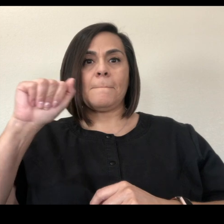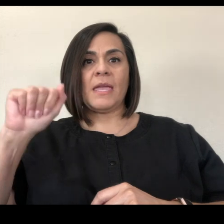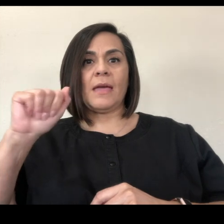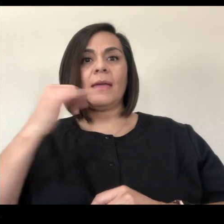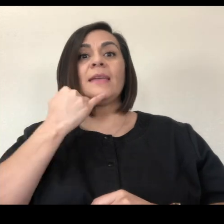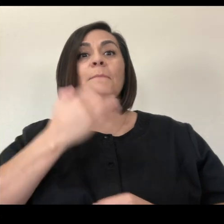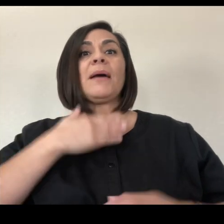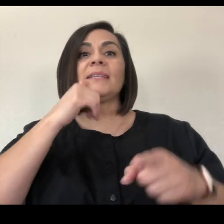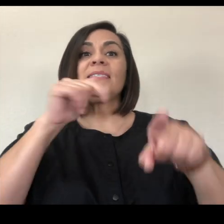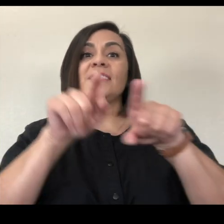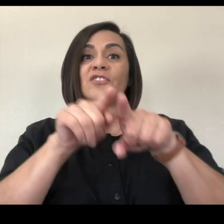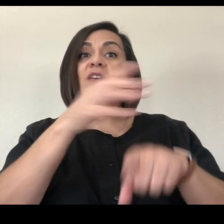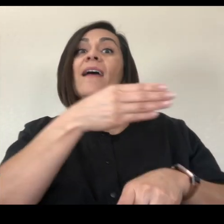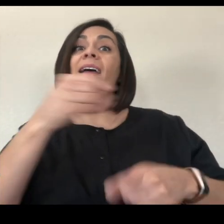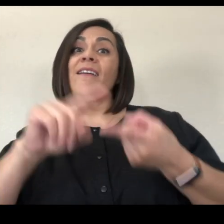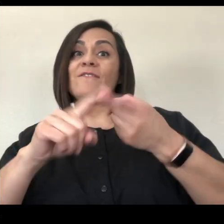even if we fight sometimes.